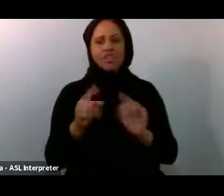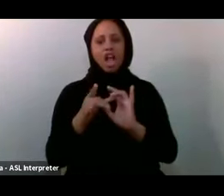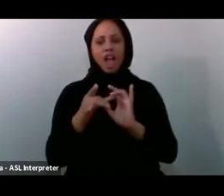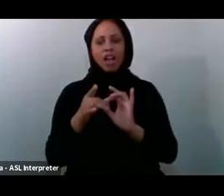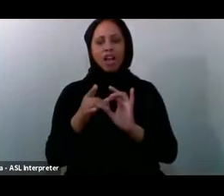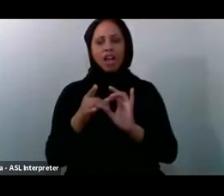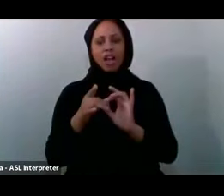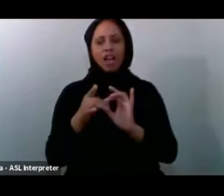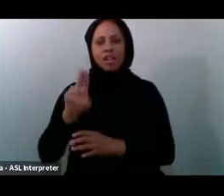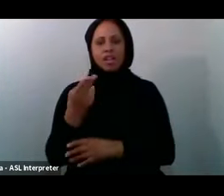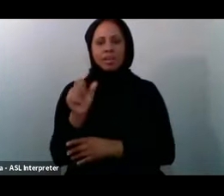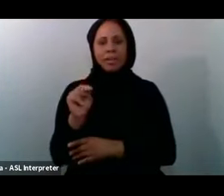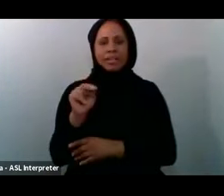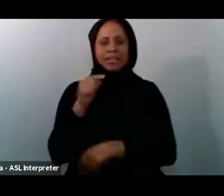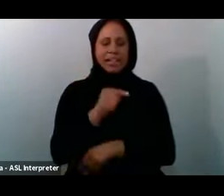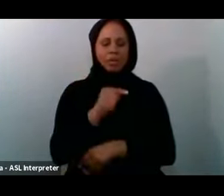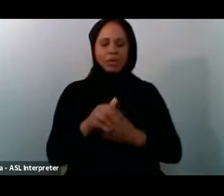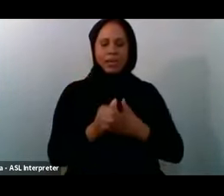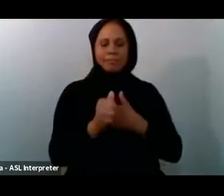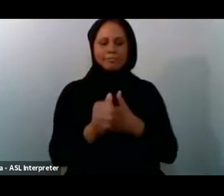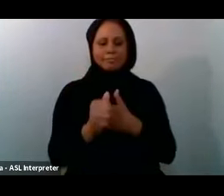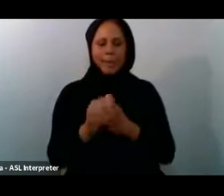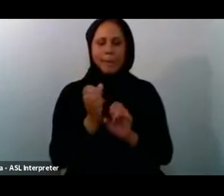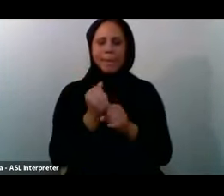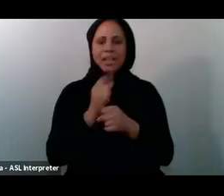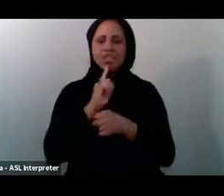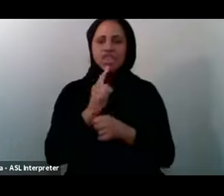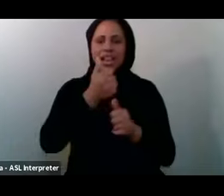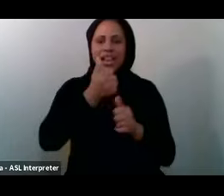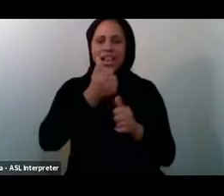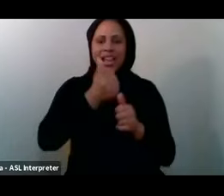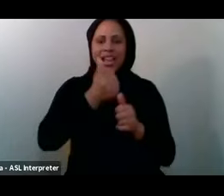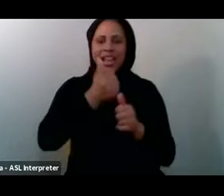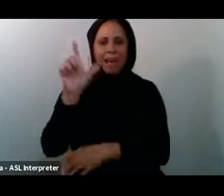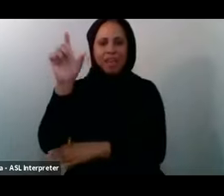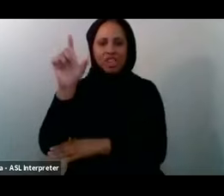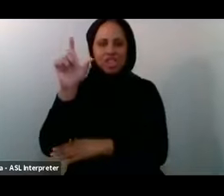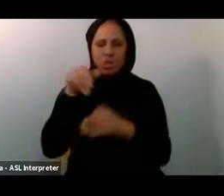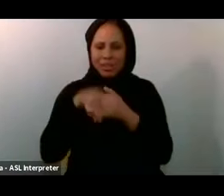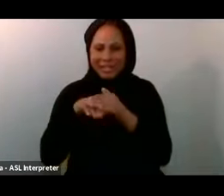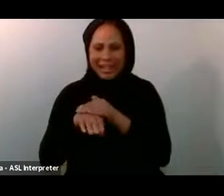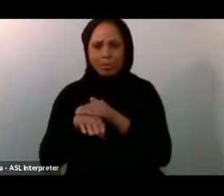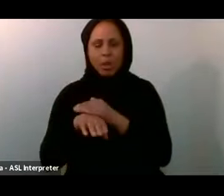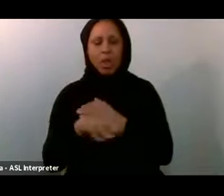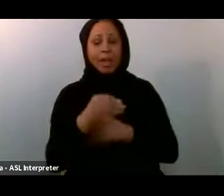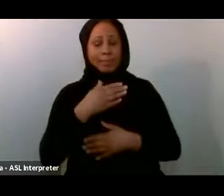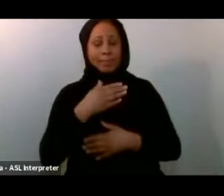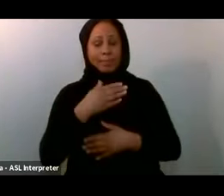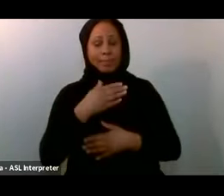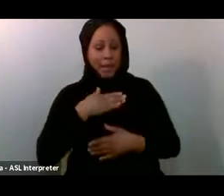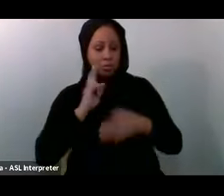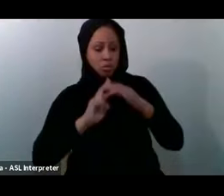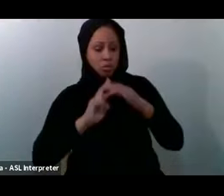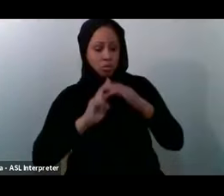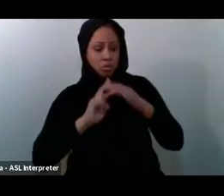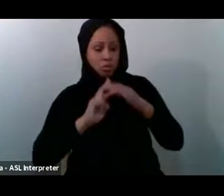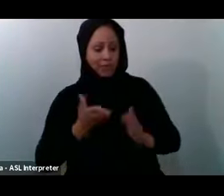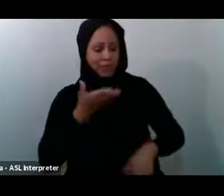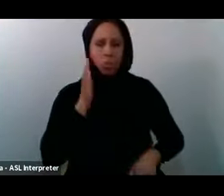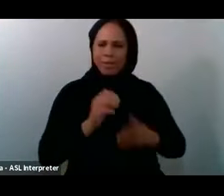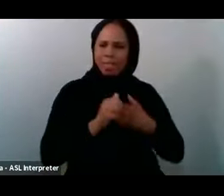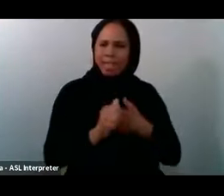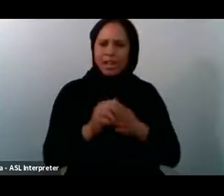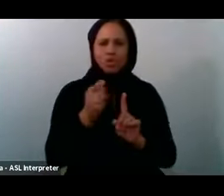front Lines Of making Sure that Every Masjid Was accessible My Prophet Would be At the Front lines To make Sure That